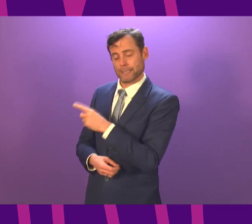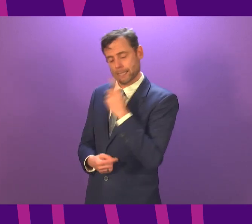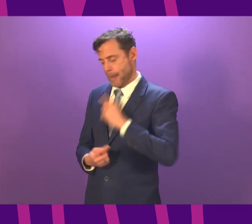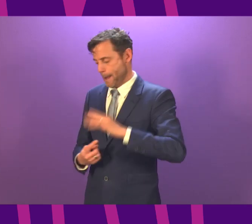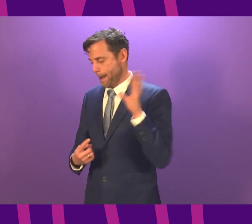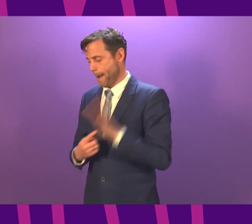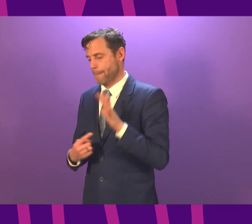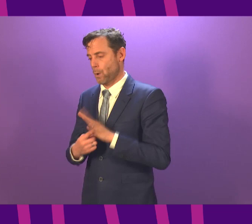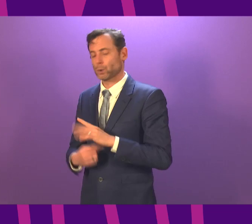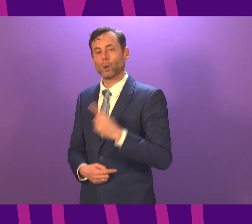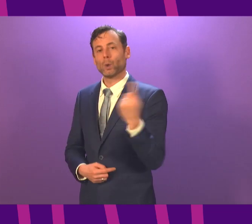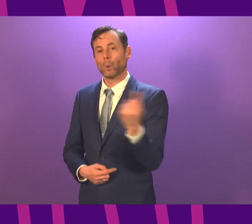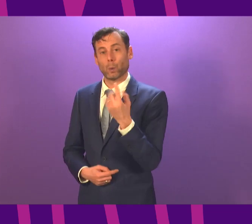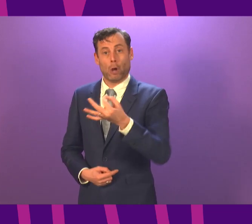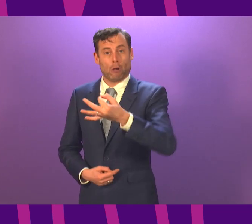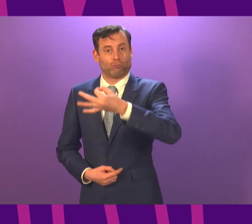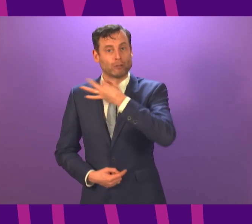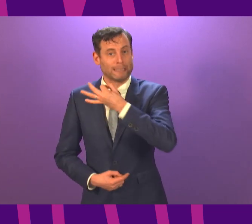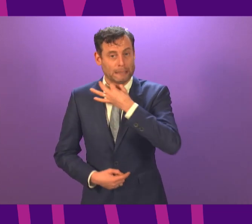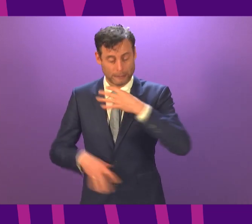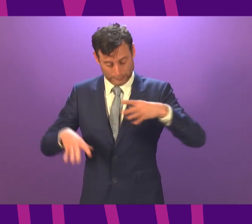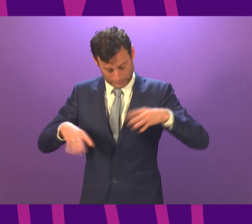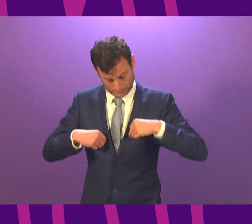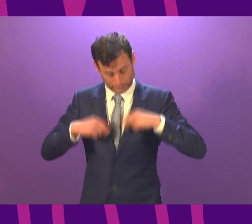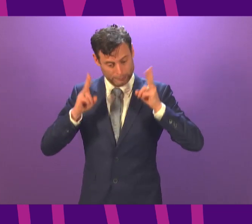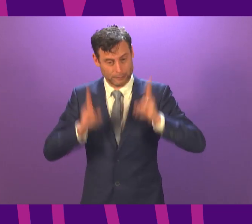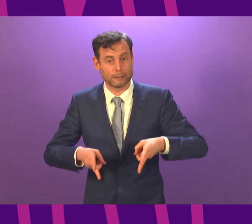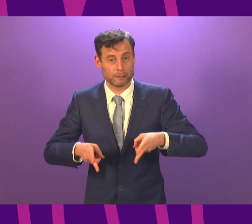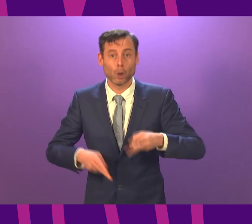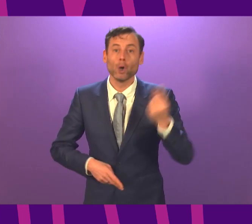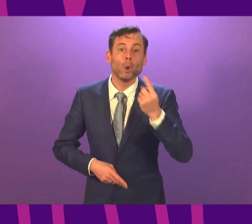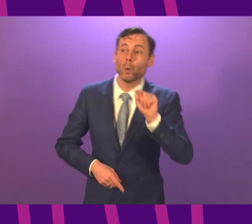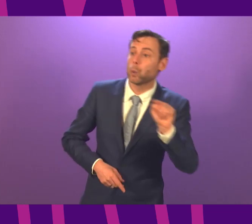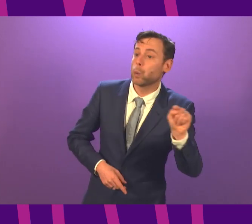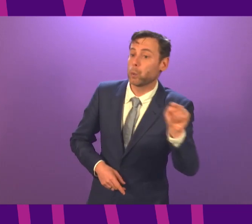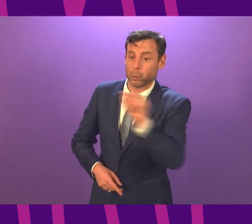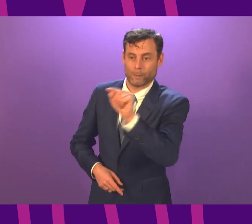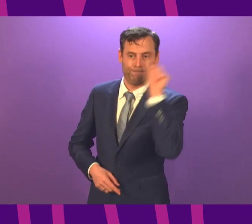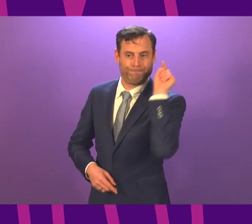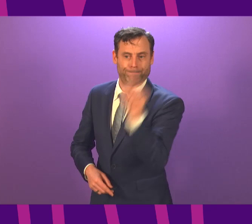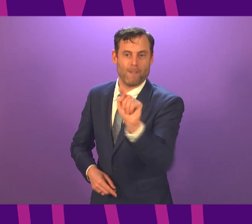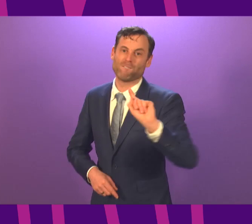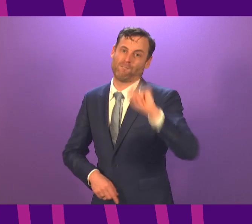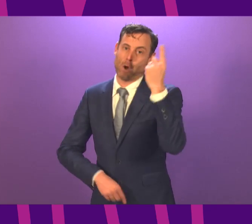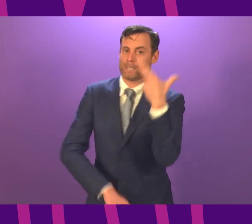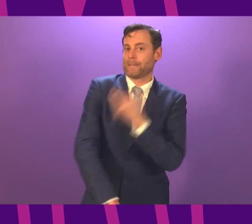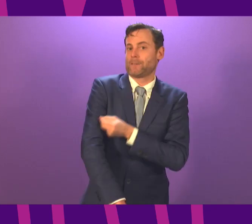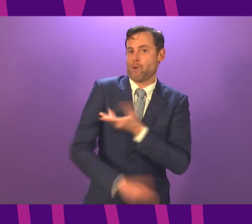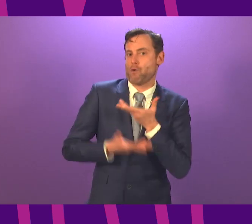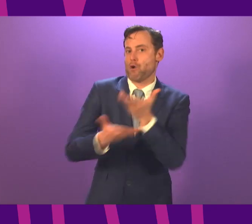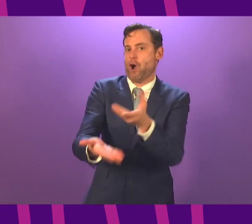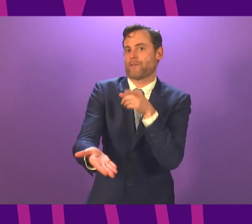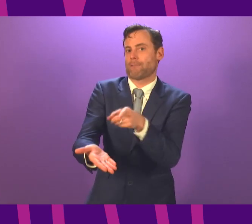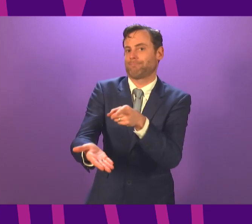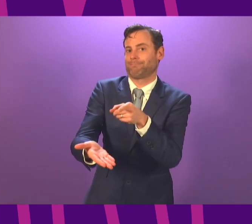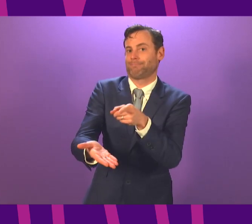prioritise those who are clinically most at risk of getting ill and dying from this virus. And ethically, we have a duty to make sure that